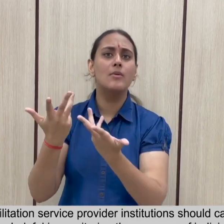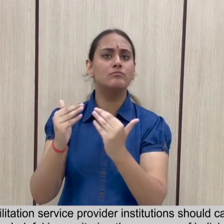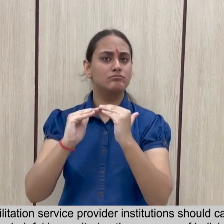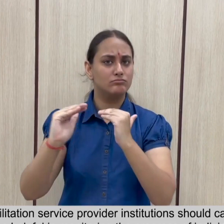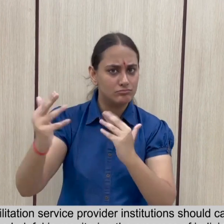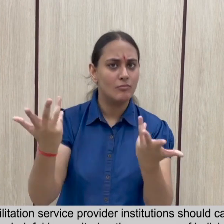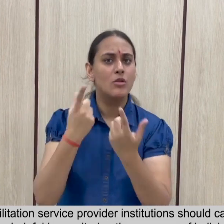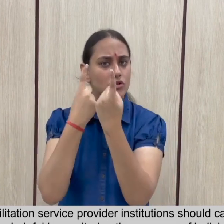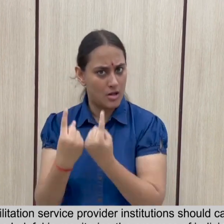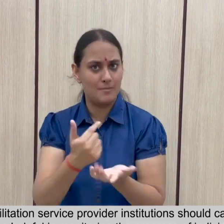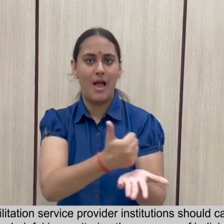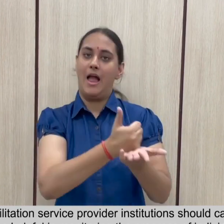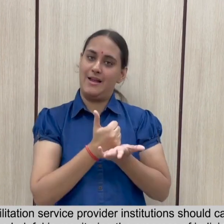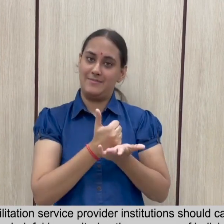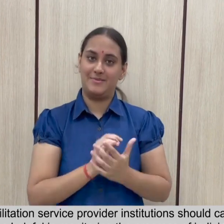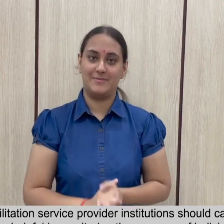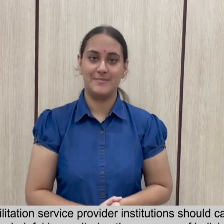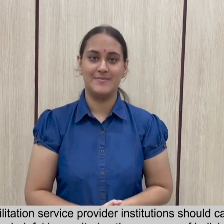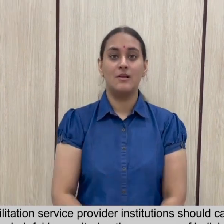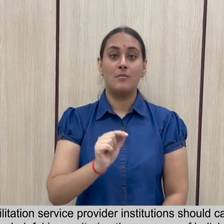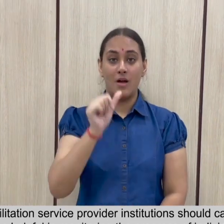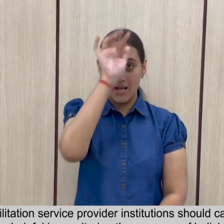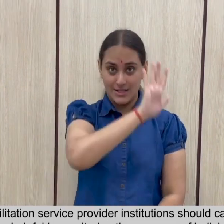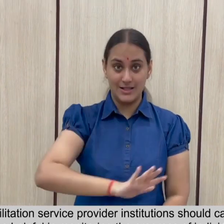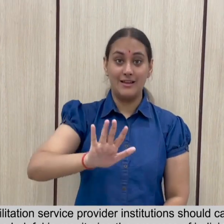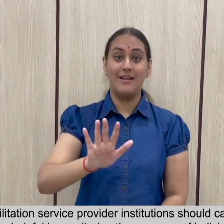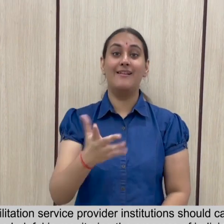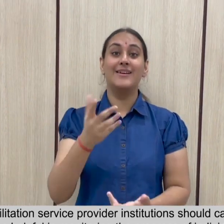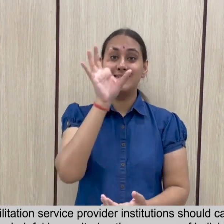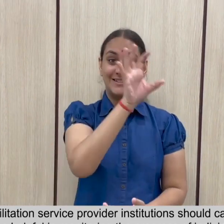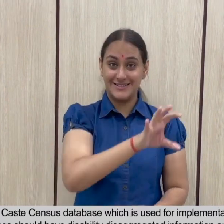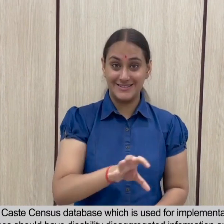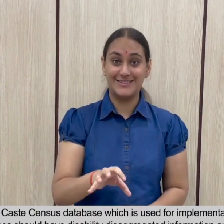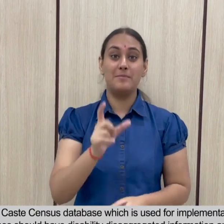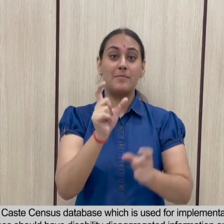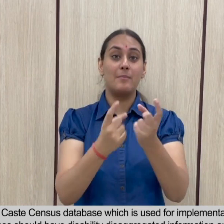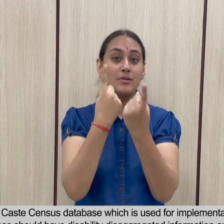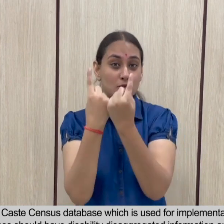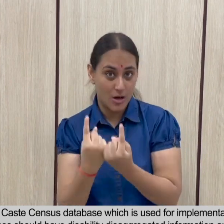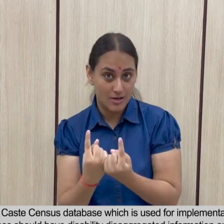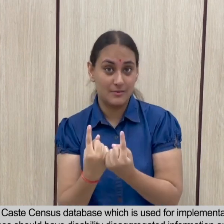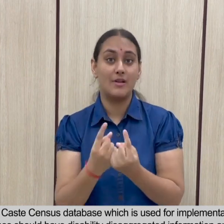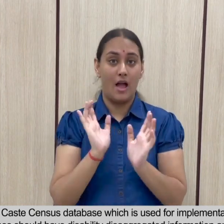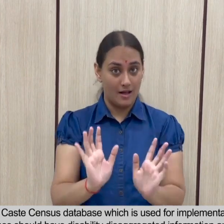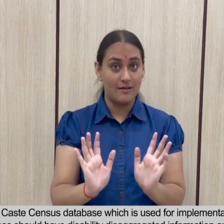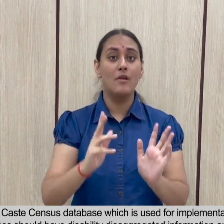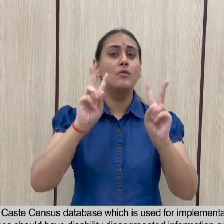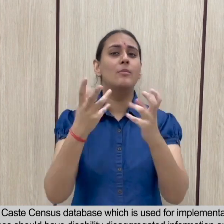This will be helpful in monitoring the progress of individual PWDs. 18.1.5 socio-economic caste